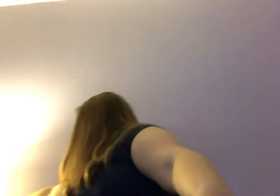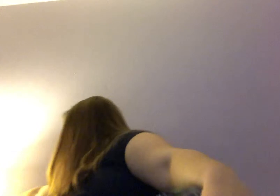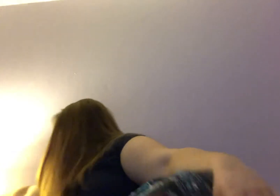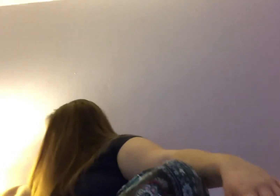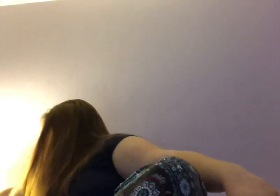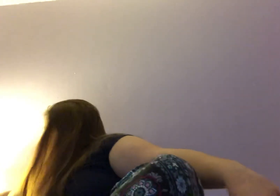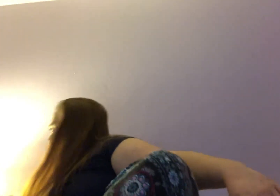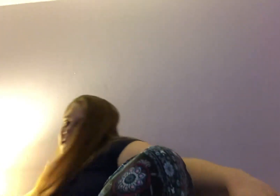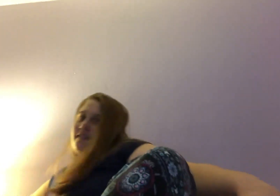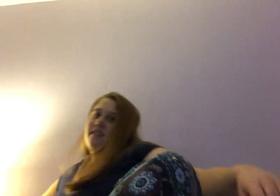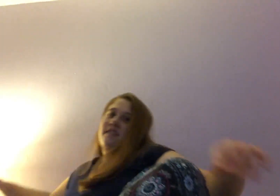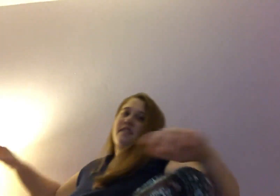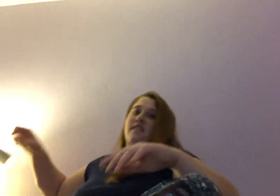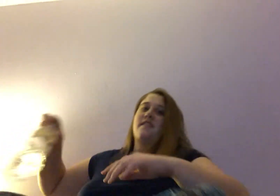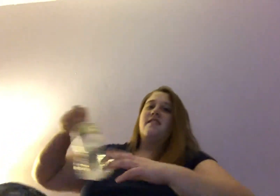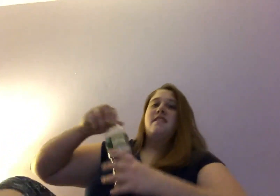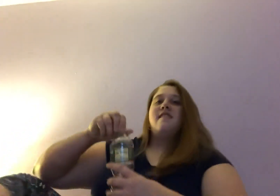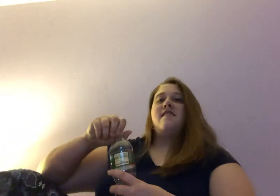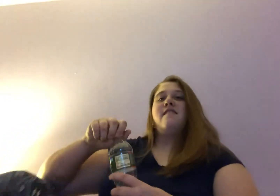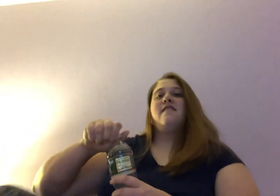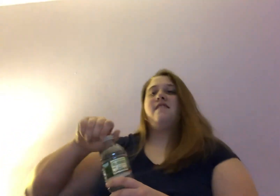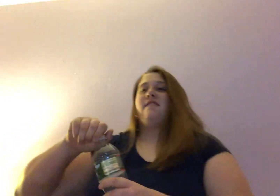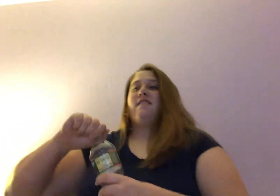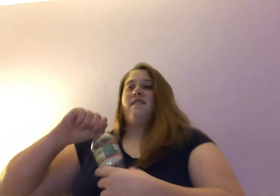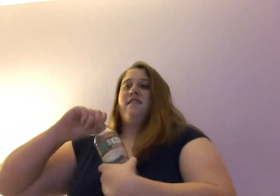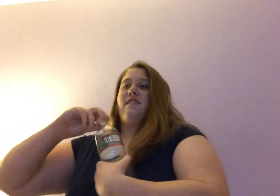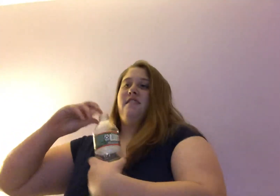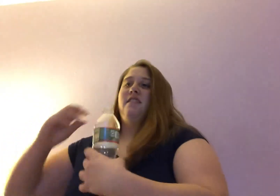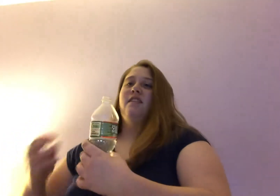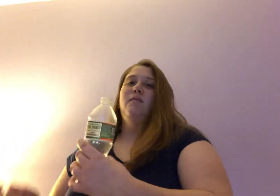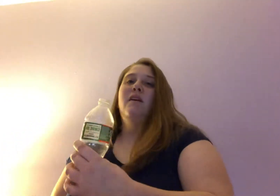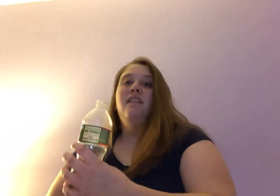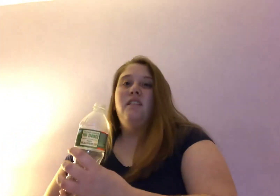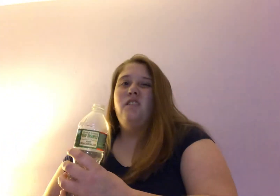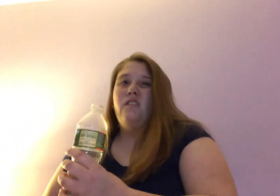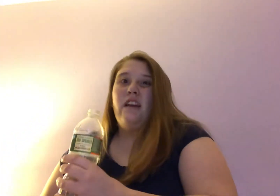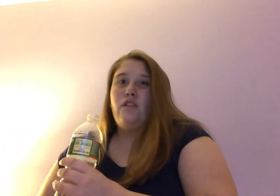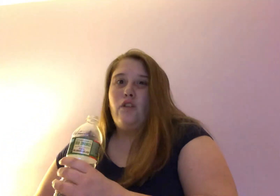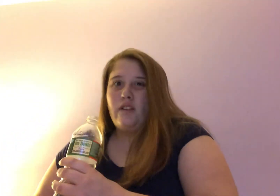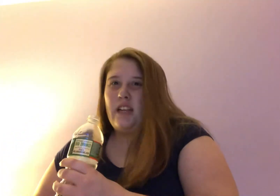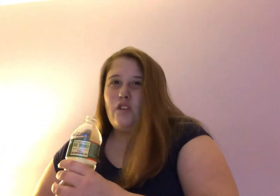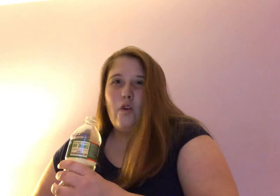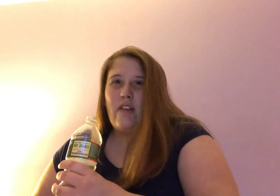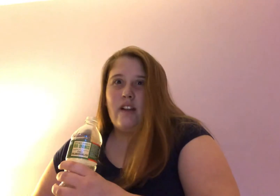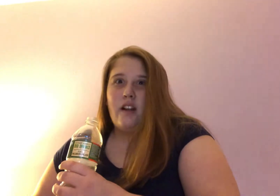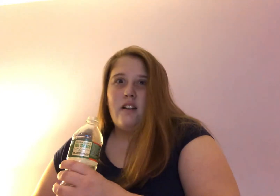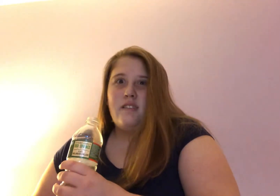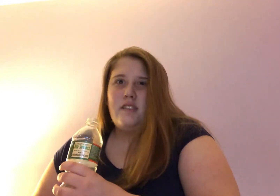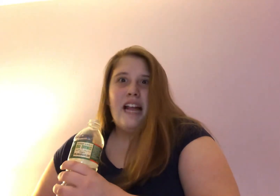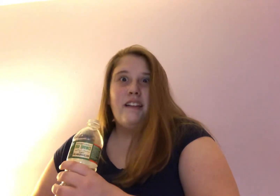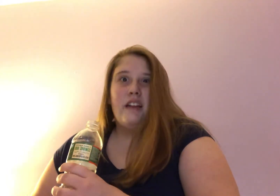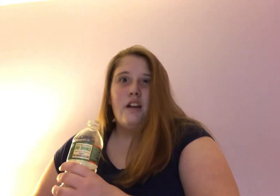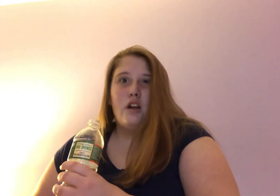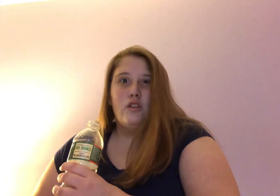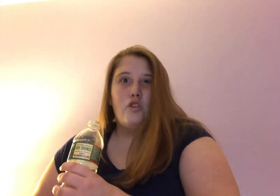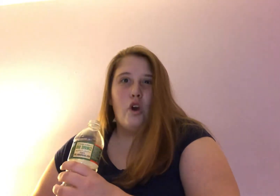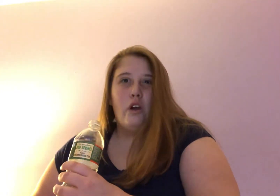I passed the audition, but just because I did a solo act. But, like, there was, like, two other girls that did a solo